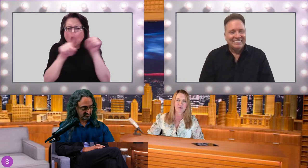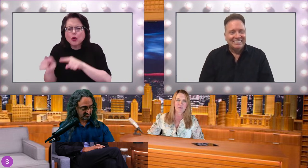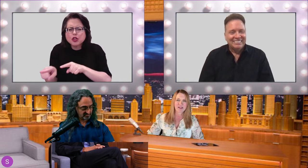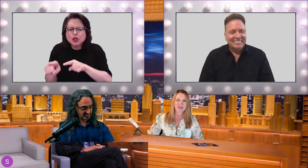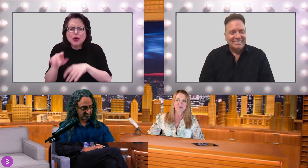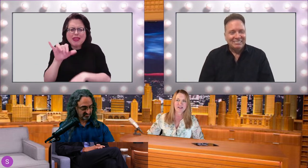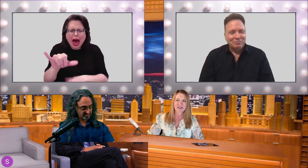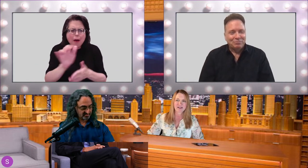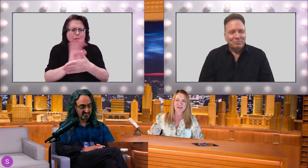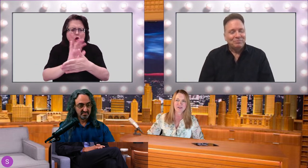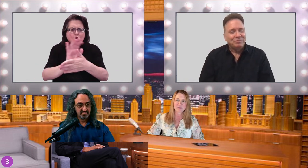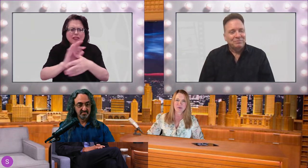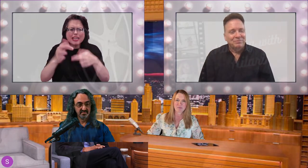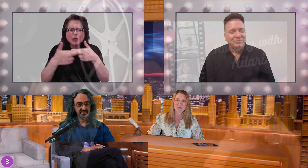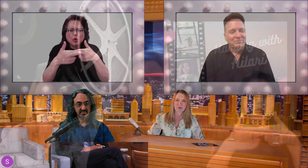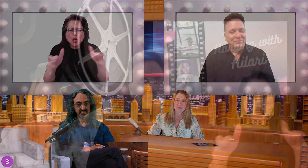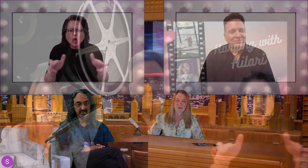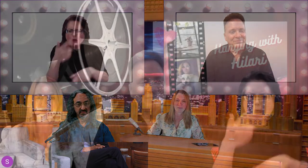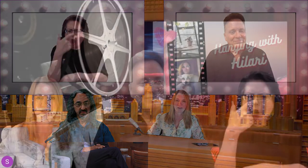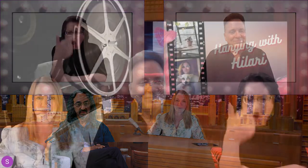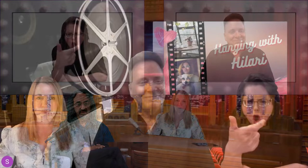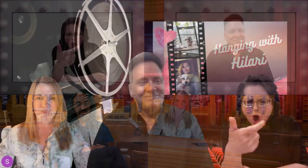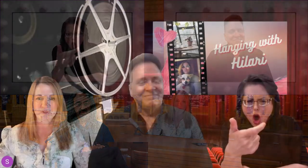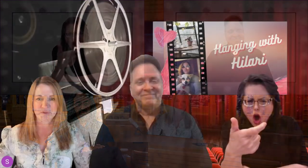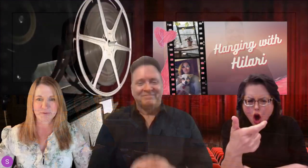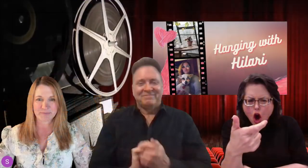So, we can find out a little bit more about what we're doing.